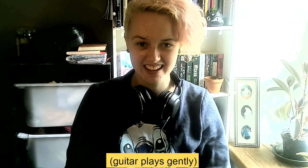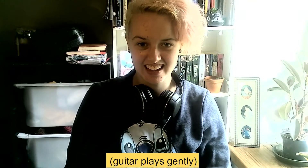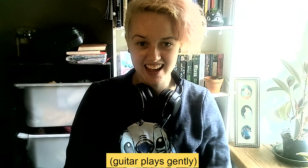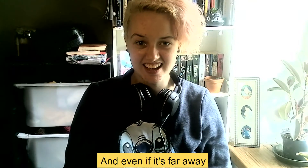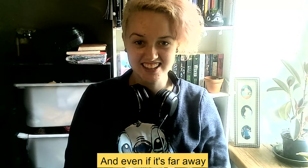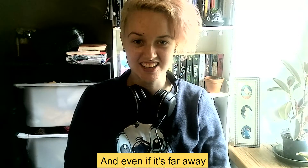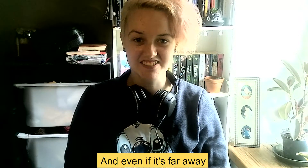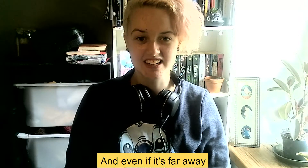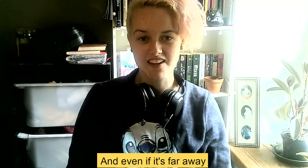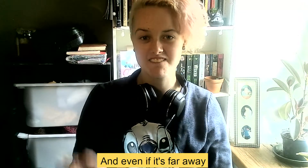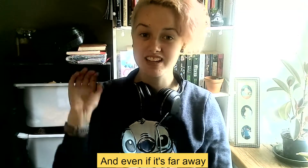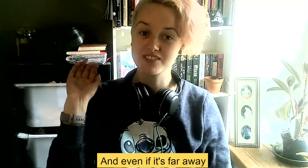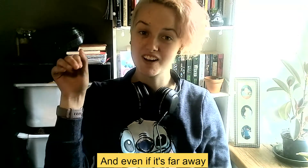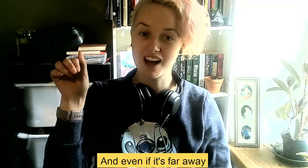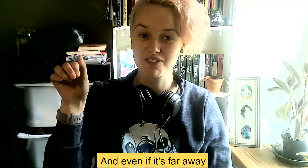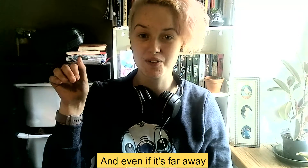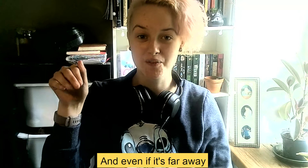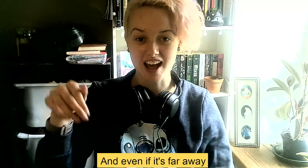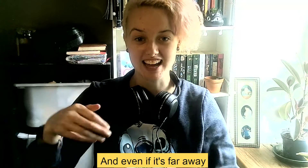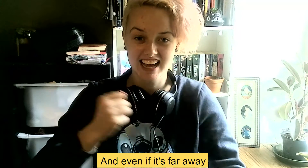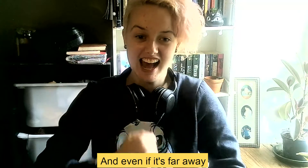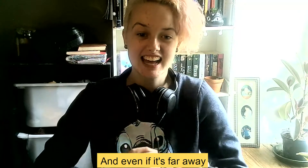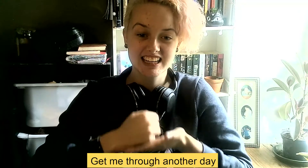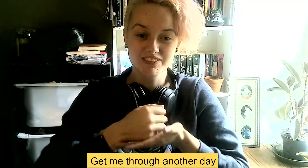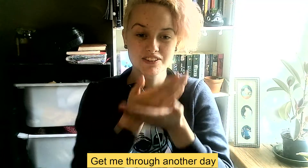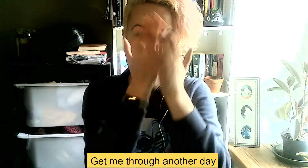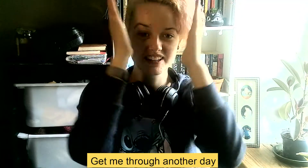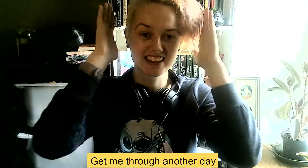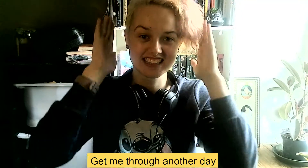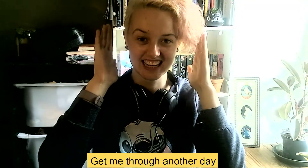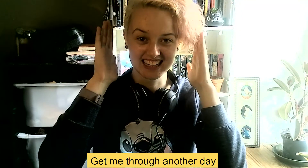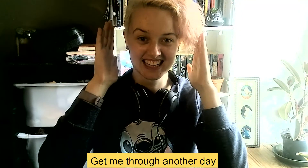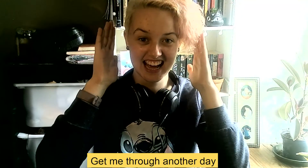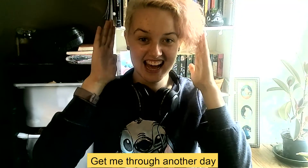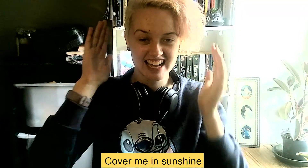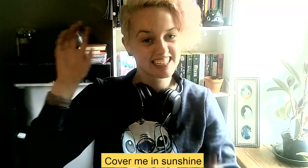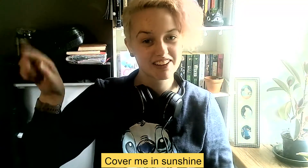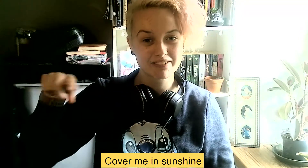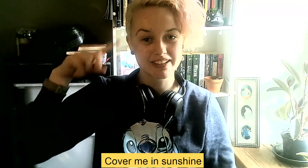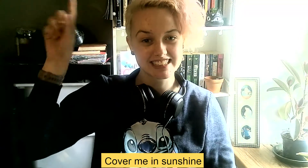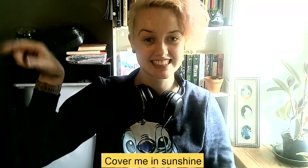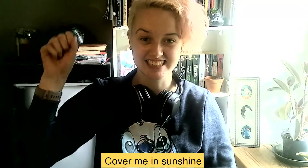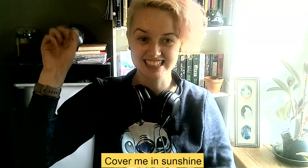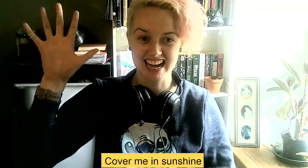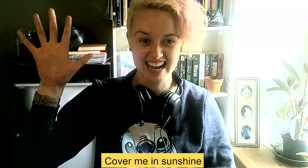And even if it's far away, get me through another day. Cover me in sunshine,